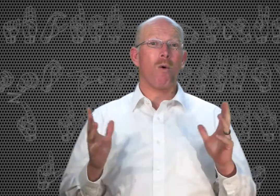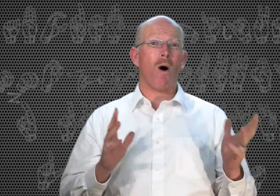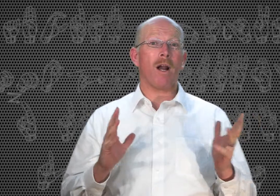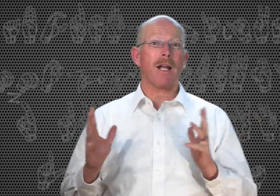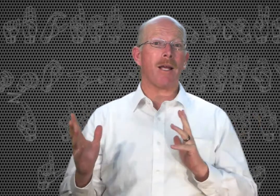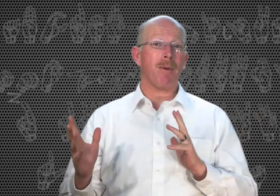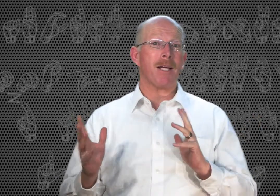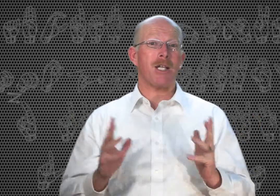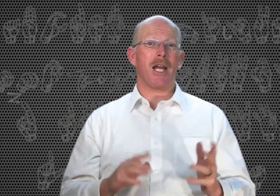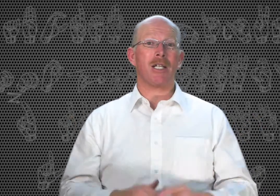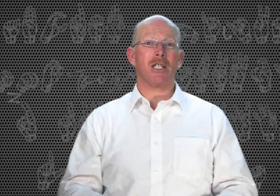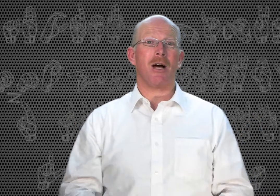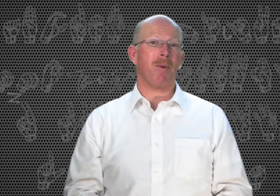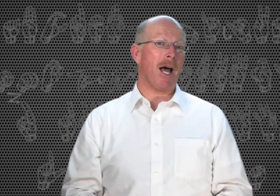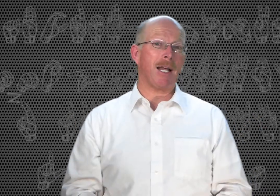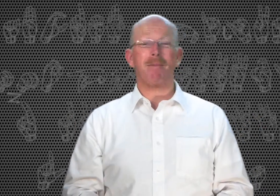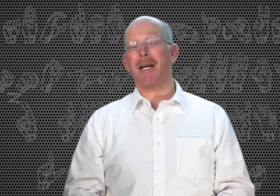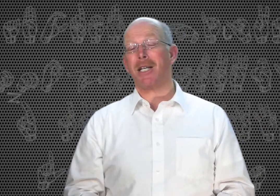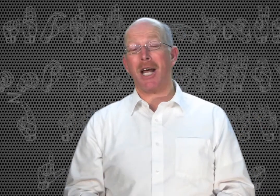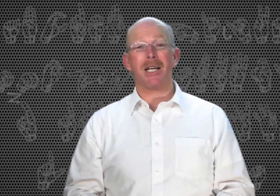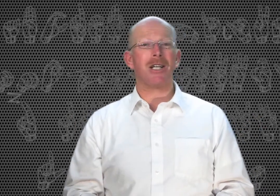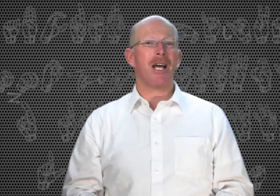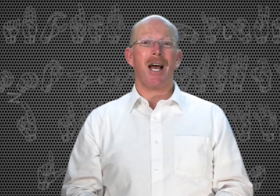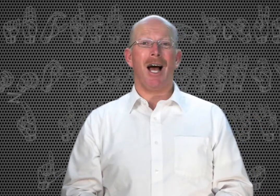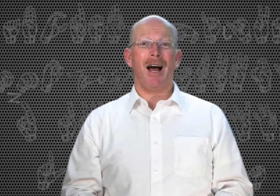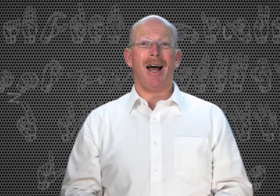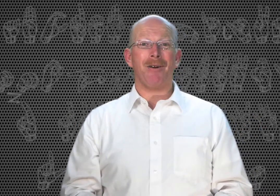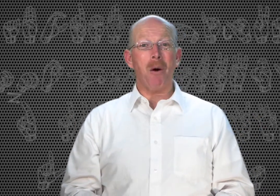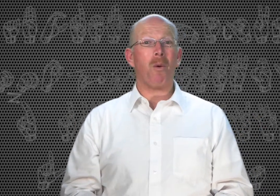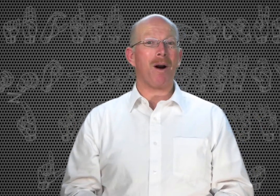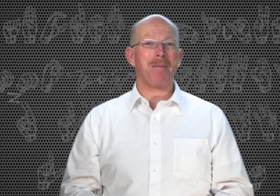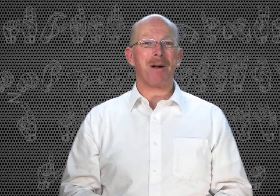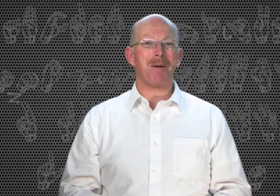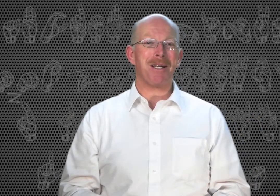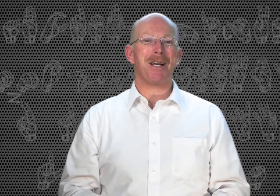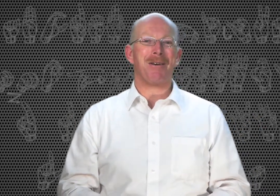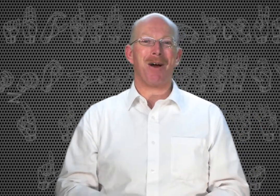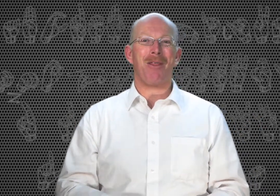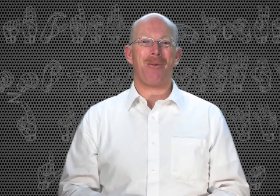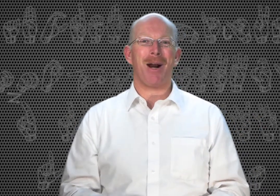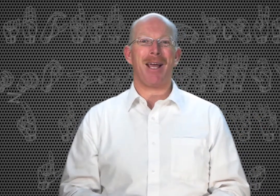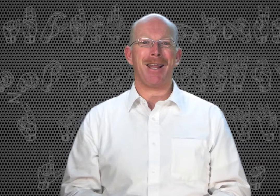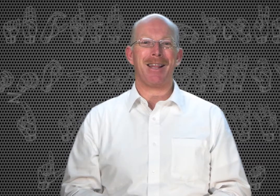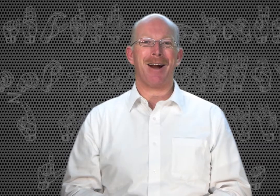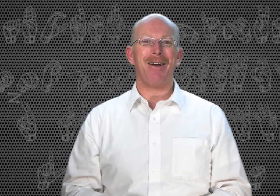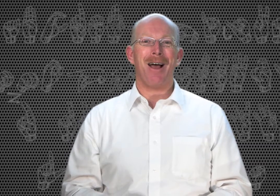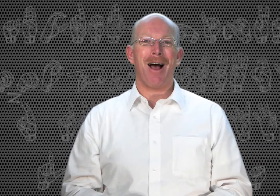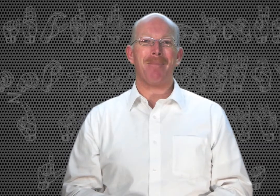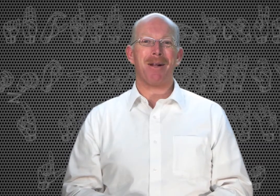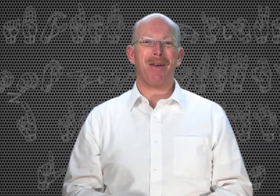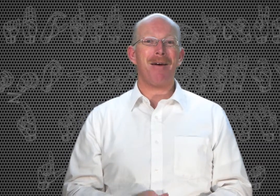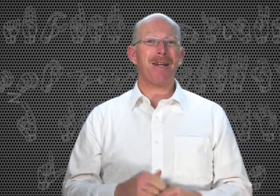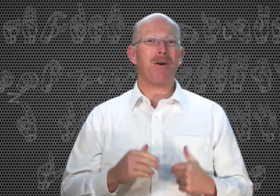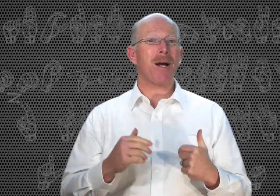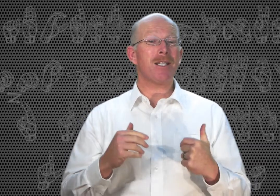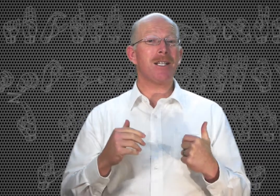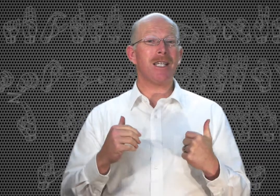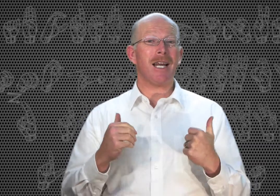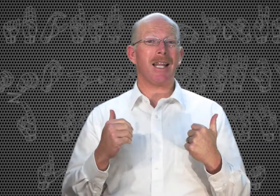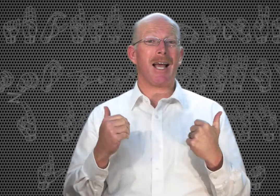quality may change some. Lighting may change. I don't know what I'm going to be dealing with when I get there. But if you have any questions, anything